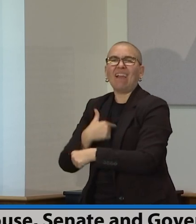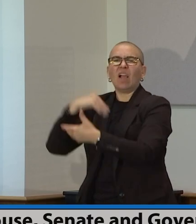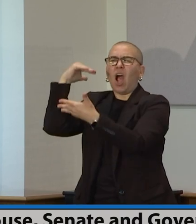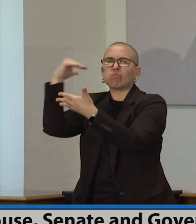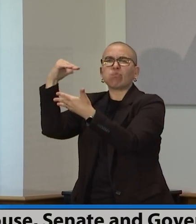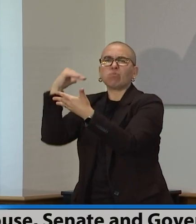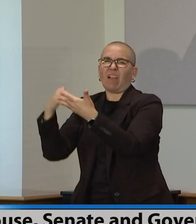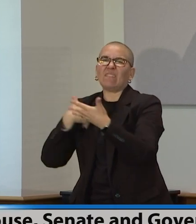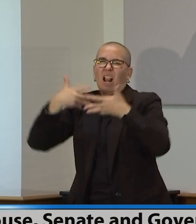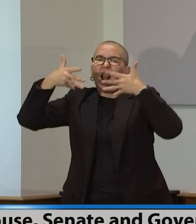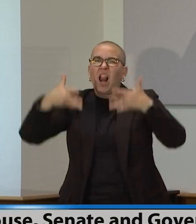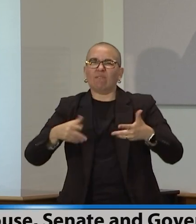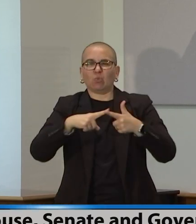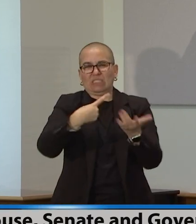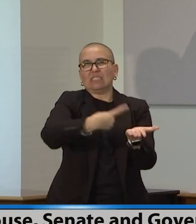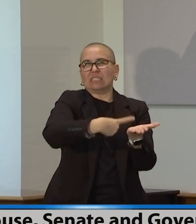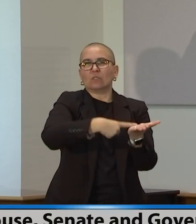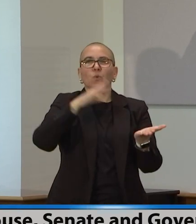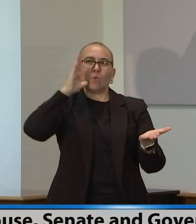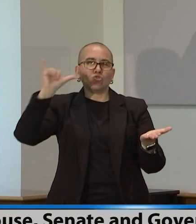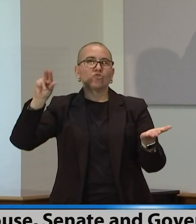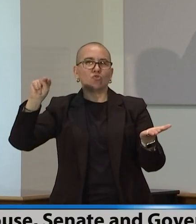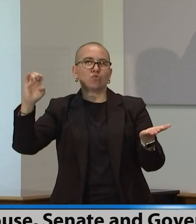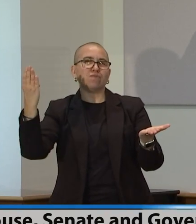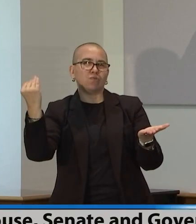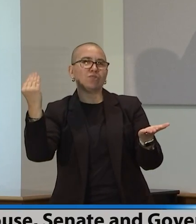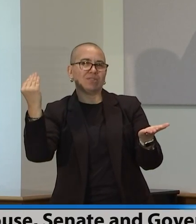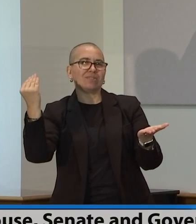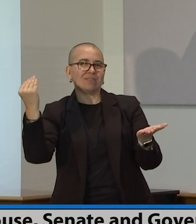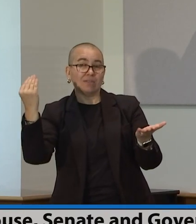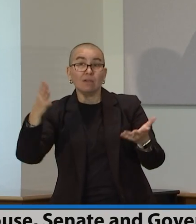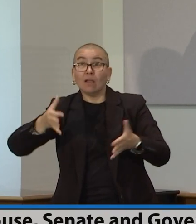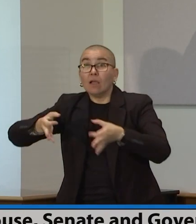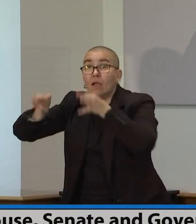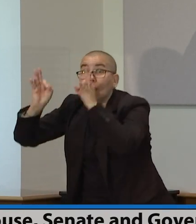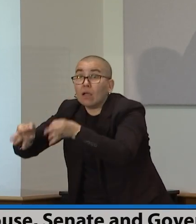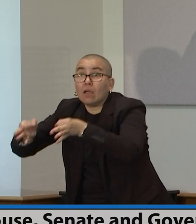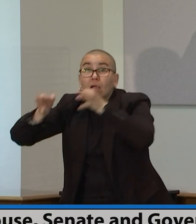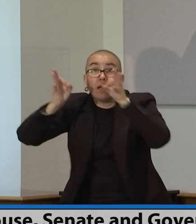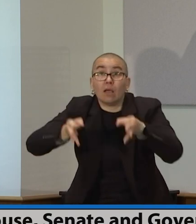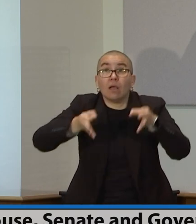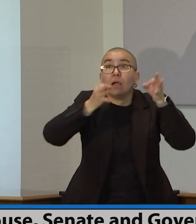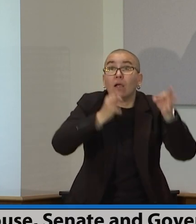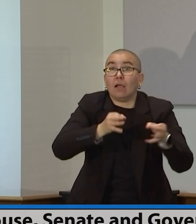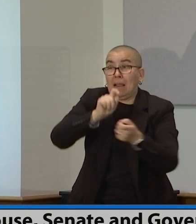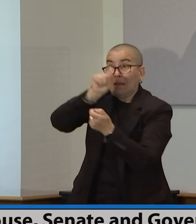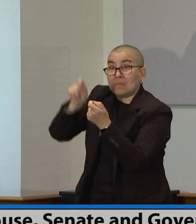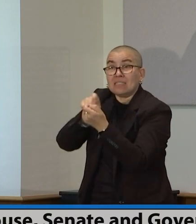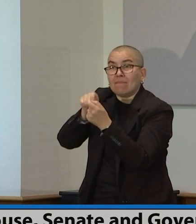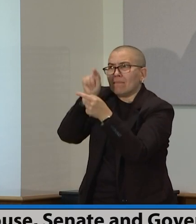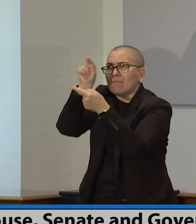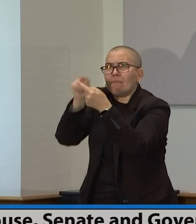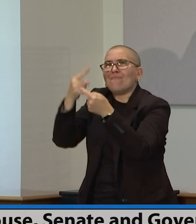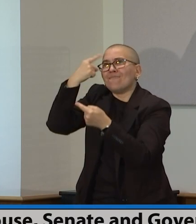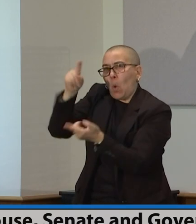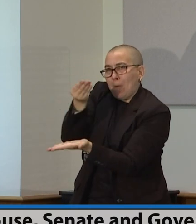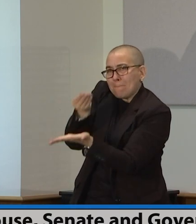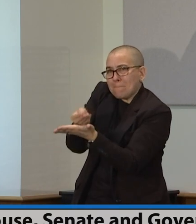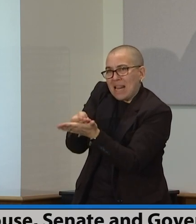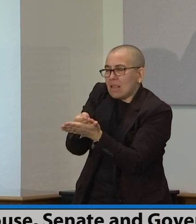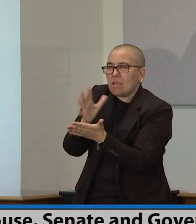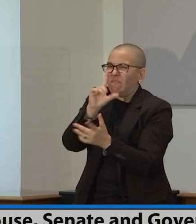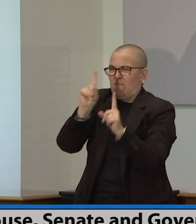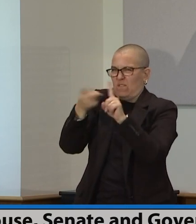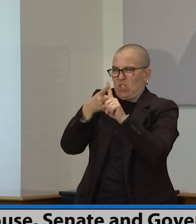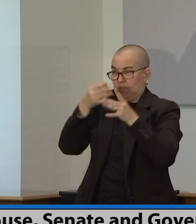which is the key thing to actually getting done. You know, if we don't have these, we never even get to those policy differences, but there's a